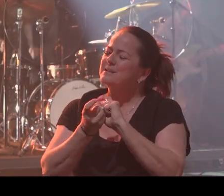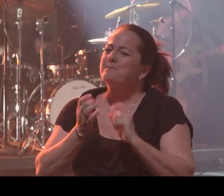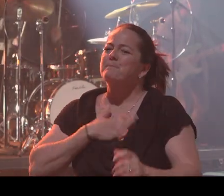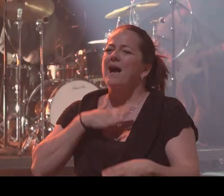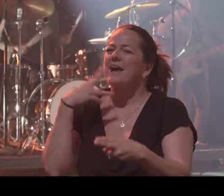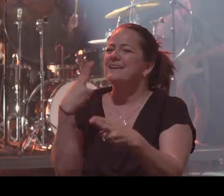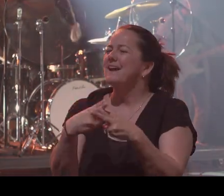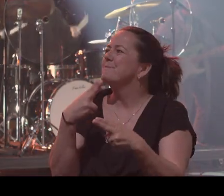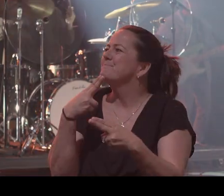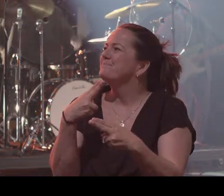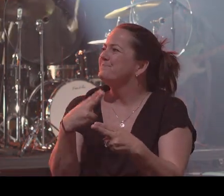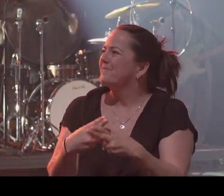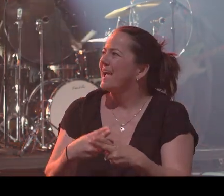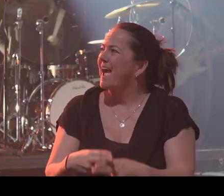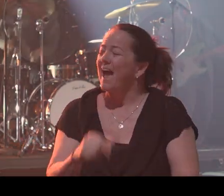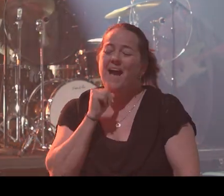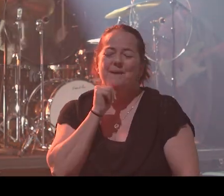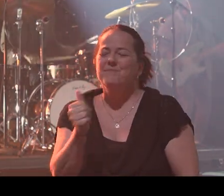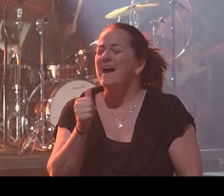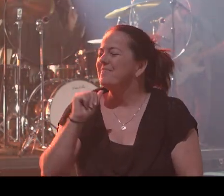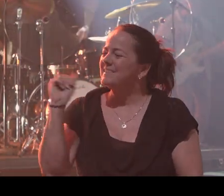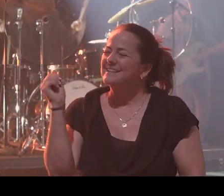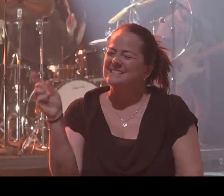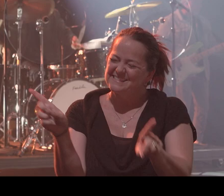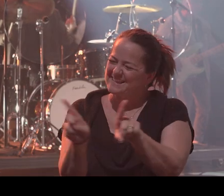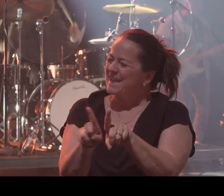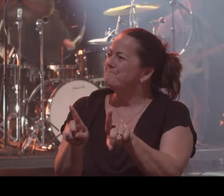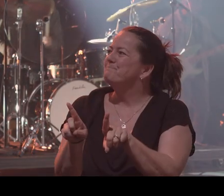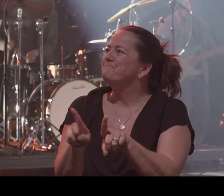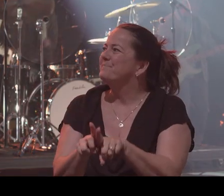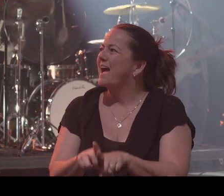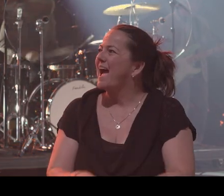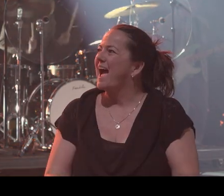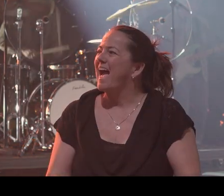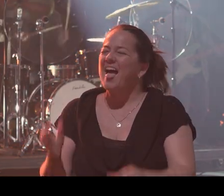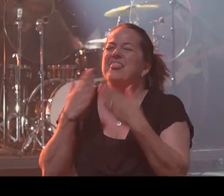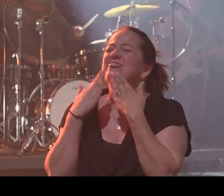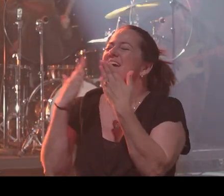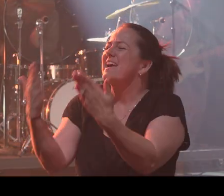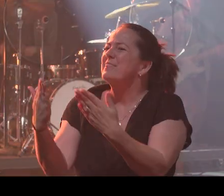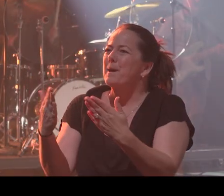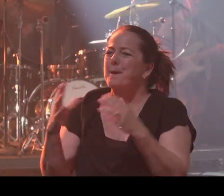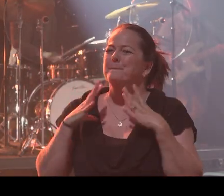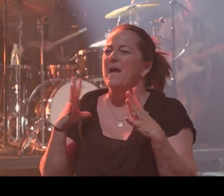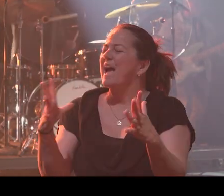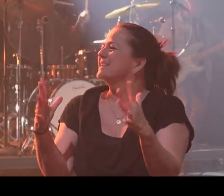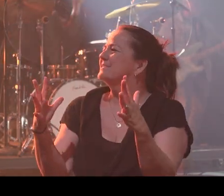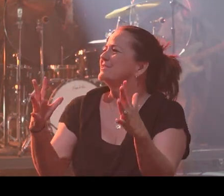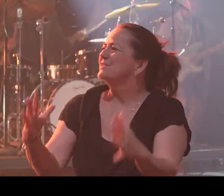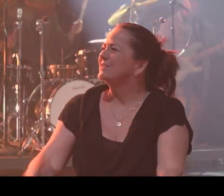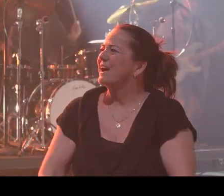I'm not the same. I thank the Master. I thank the Savior. I thank God.